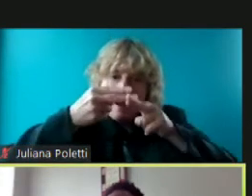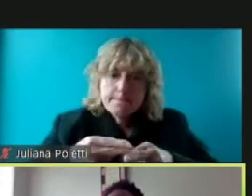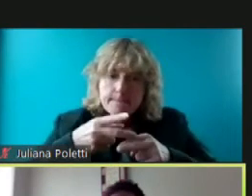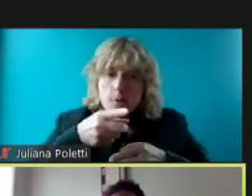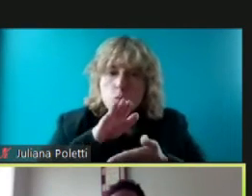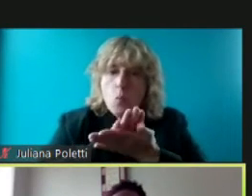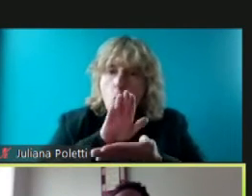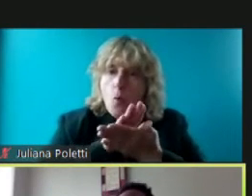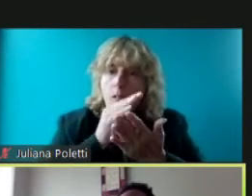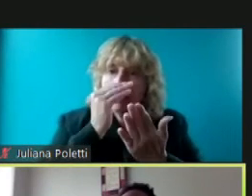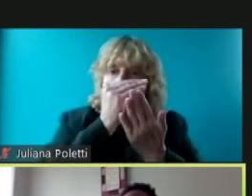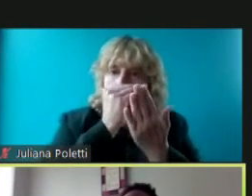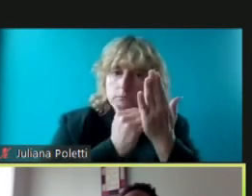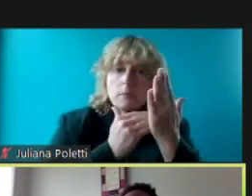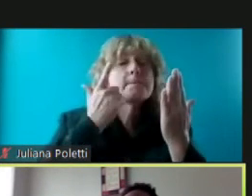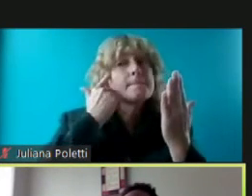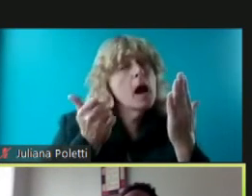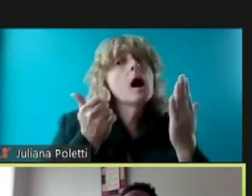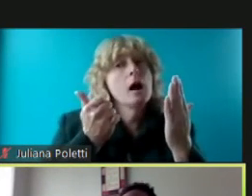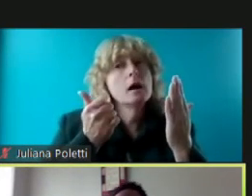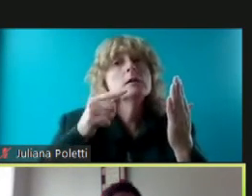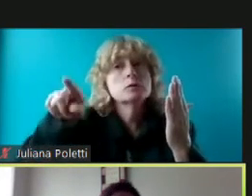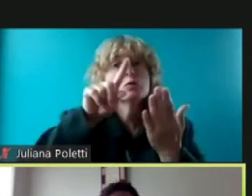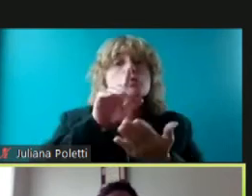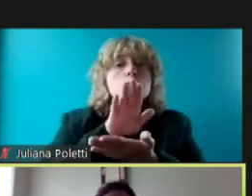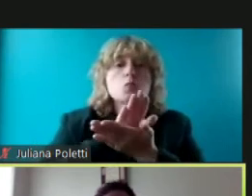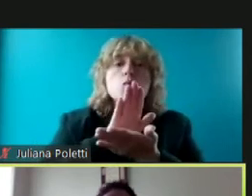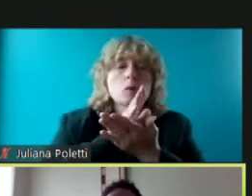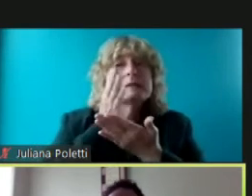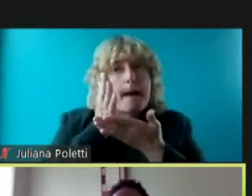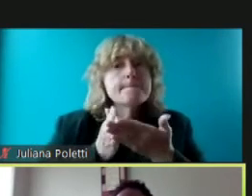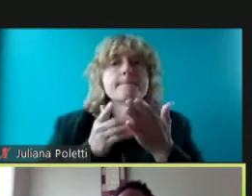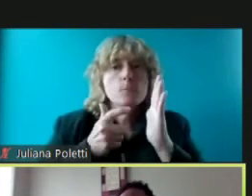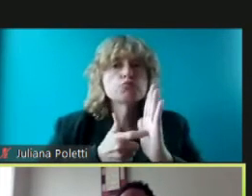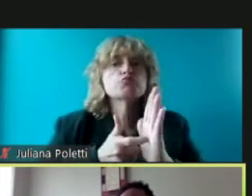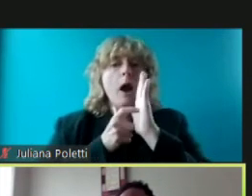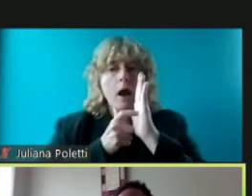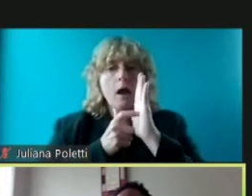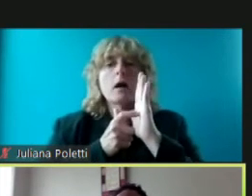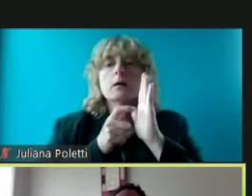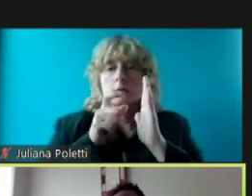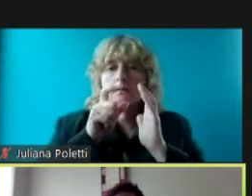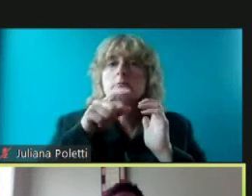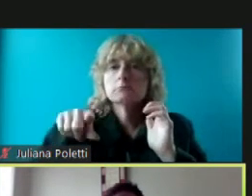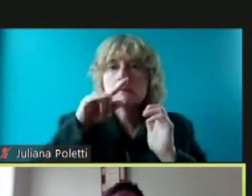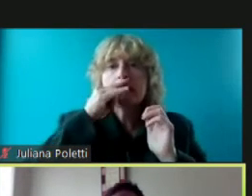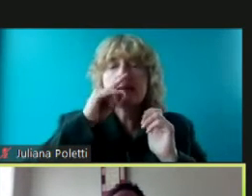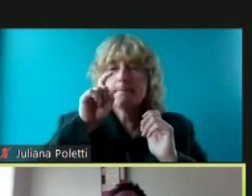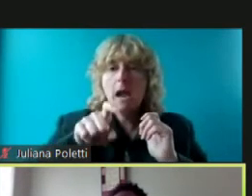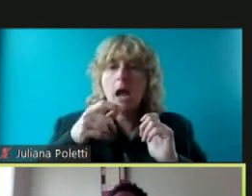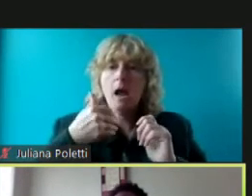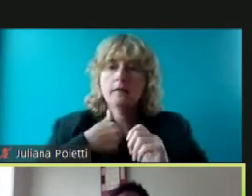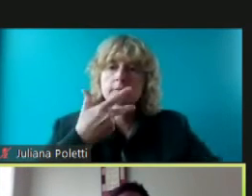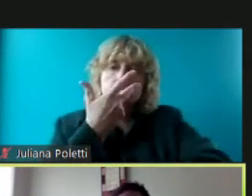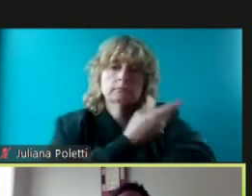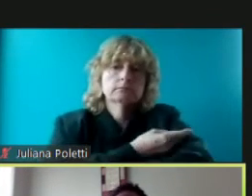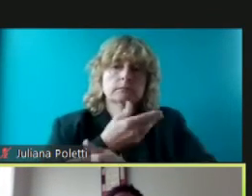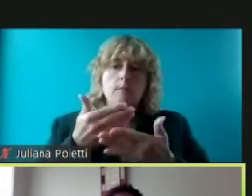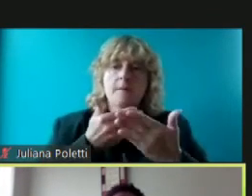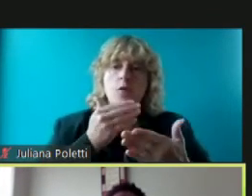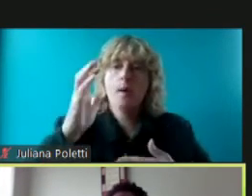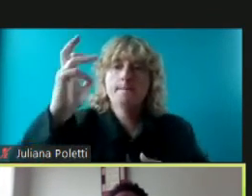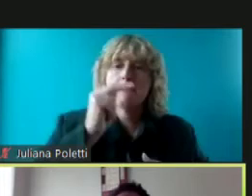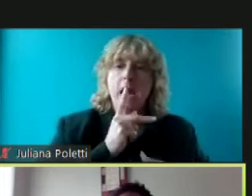schools are requiring some schools are requiring that kids are vaccinated before they return